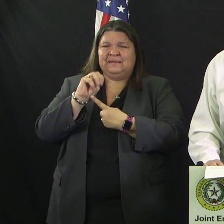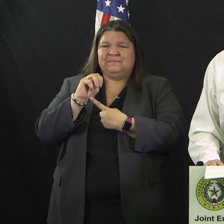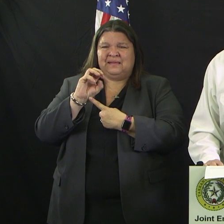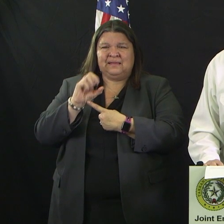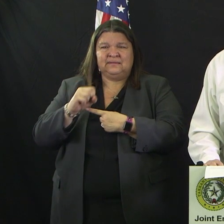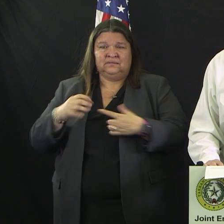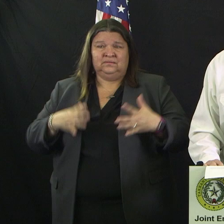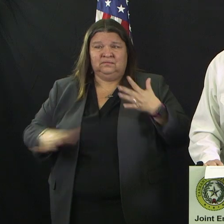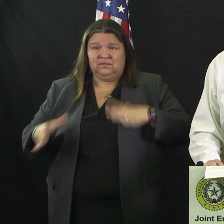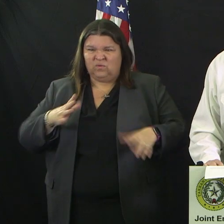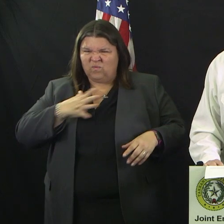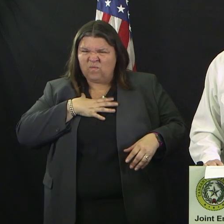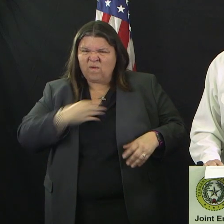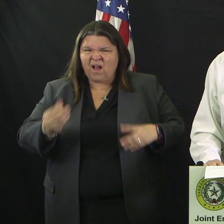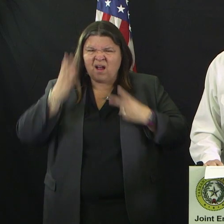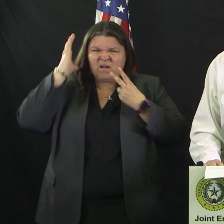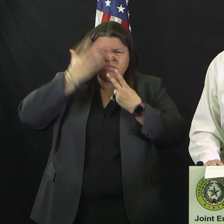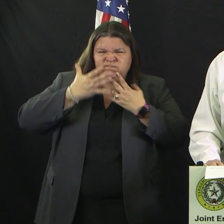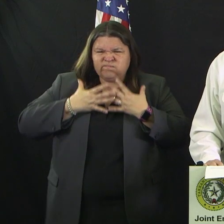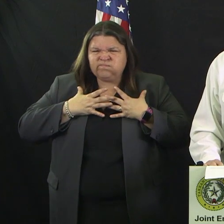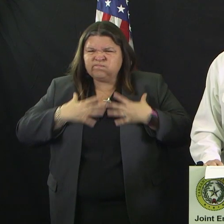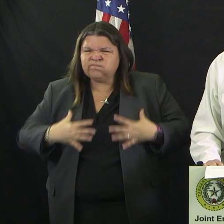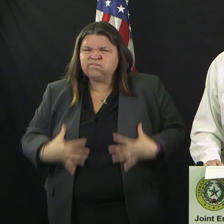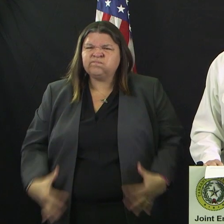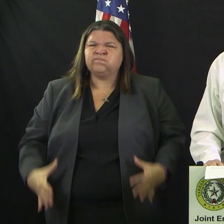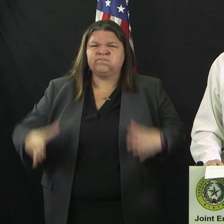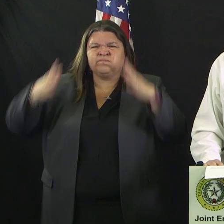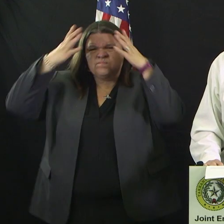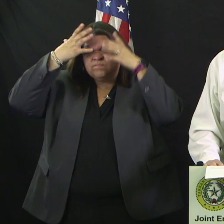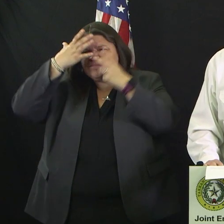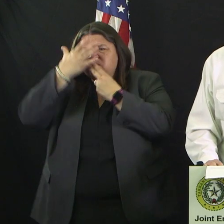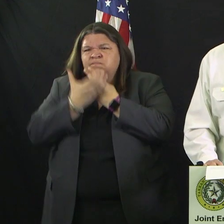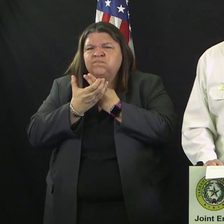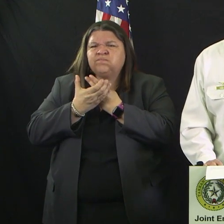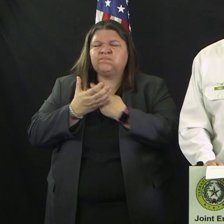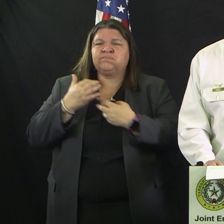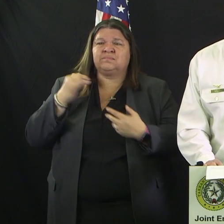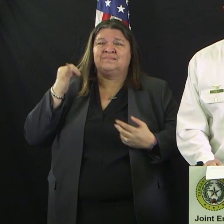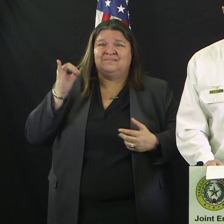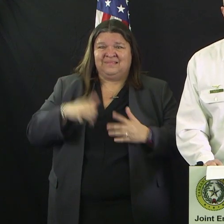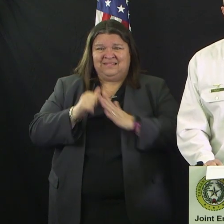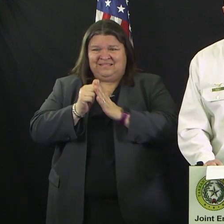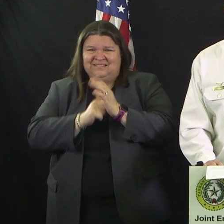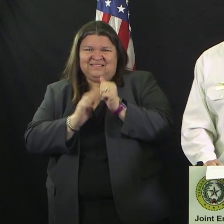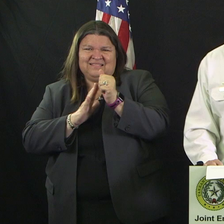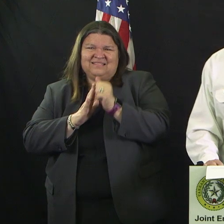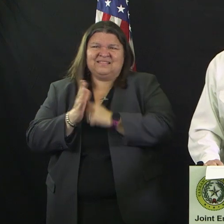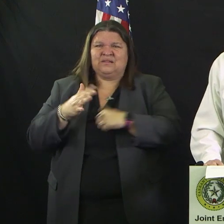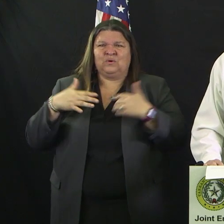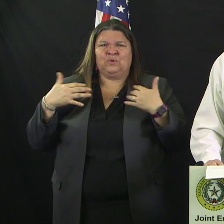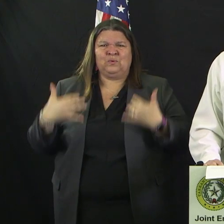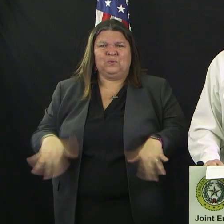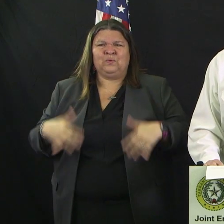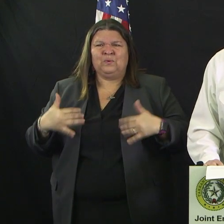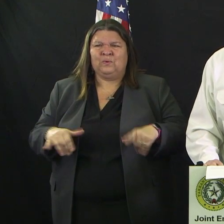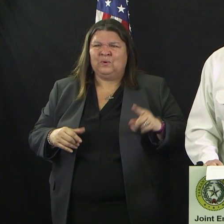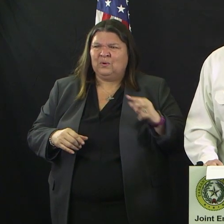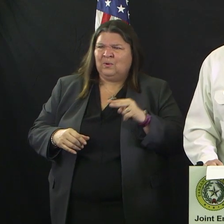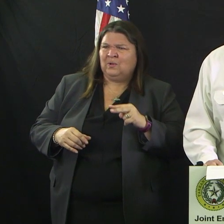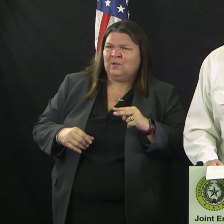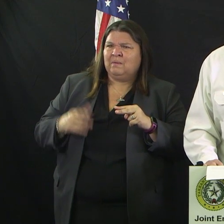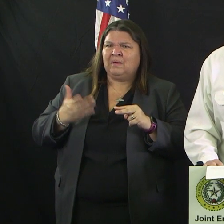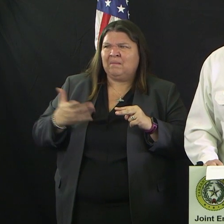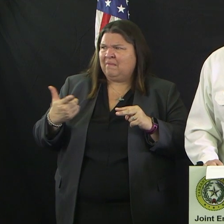in protective equipment to include gowns, masks, and gloves. And whether or not you feel that it's needed,